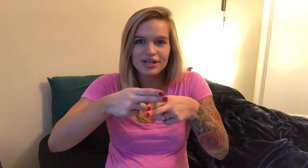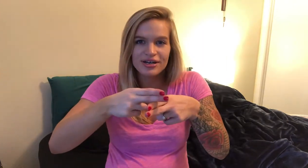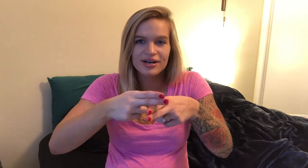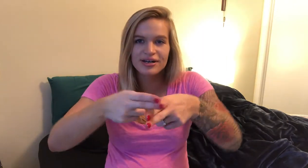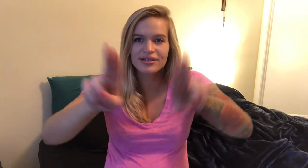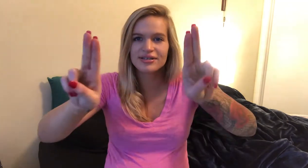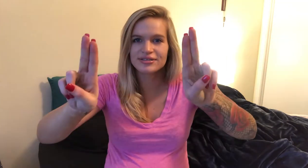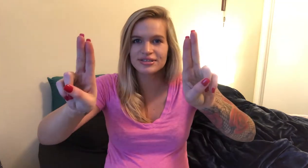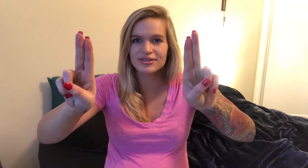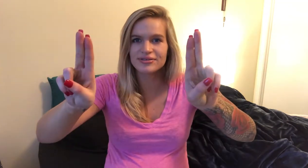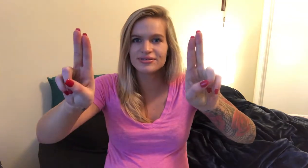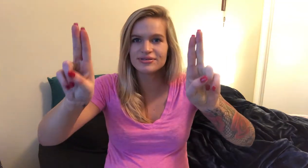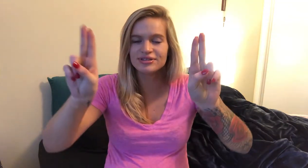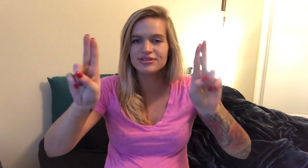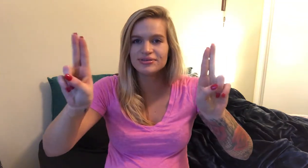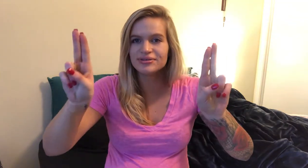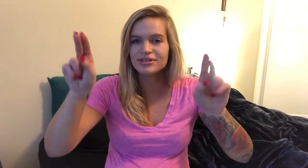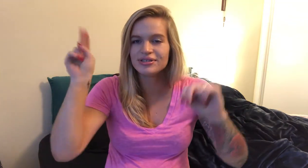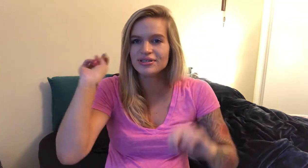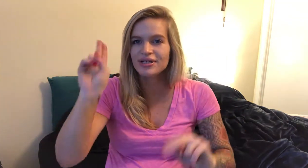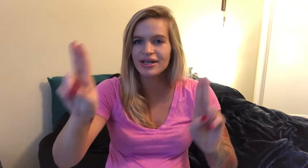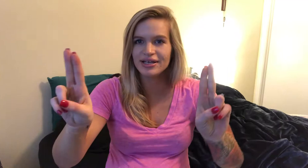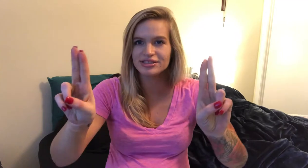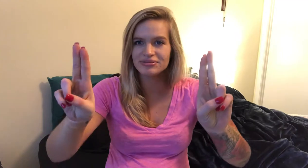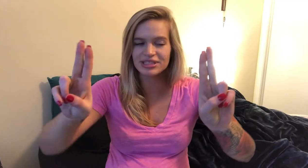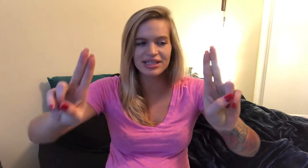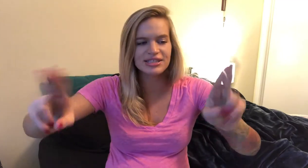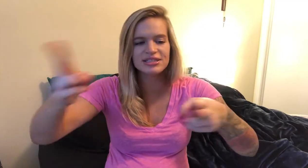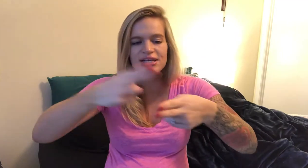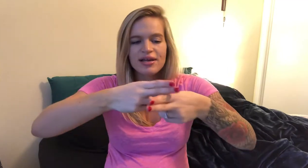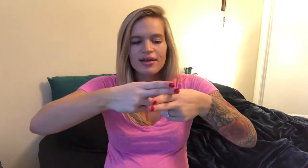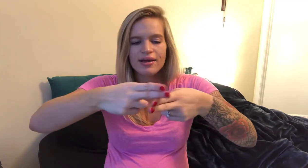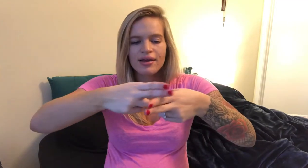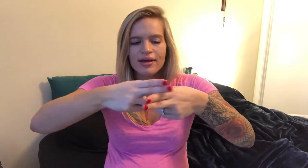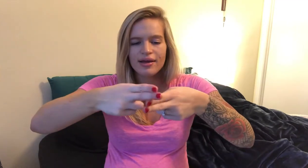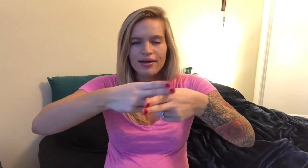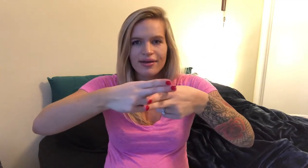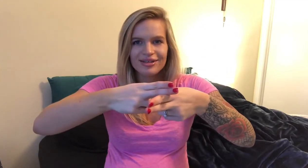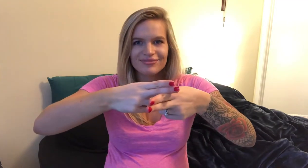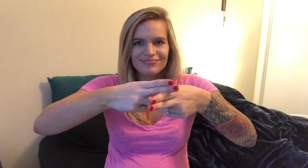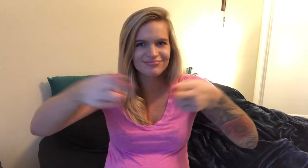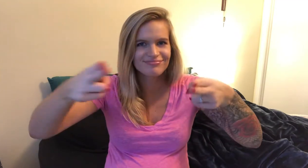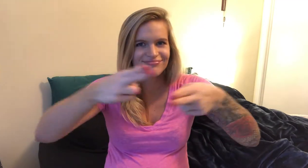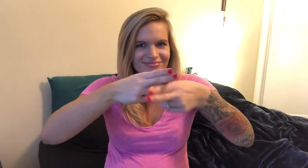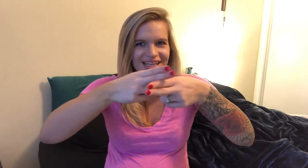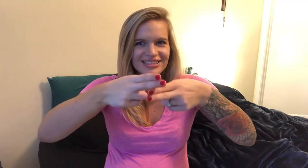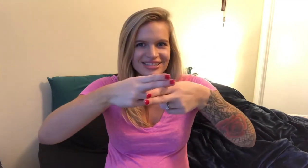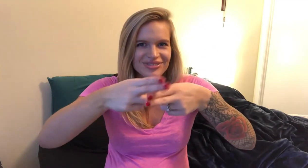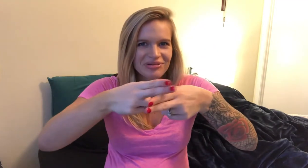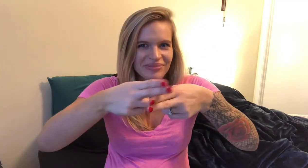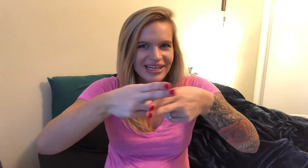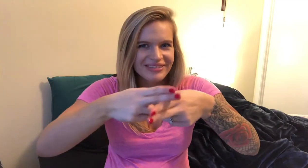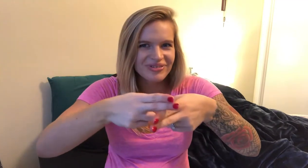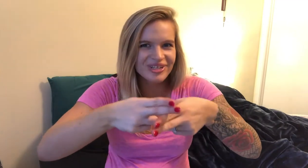so two hand shapes like this and just roll back and forth